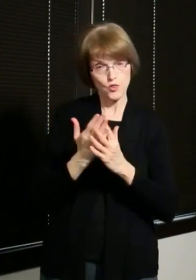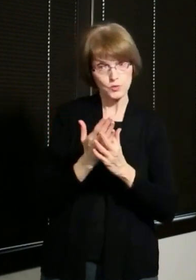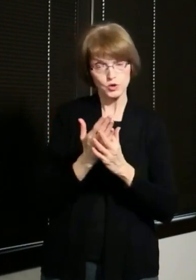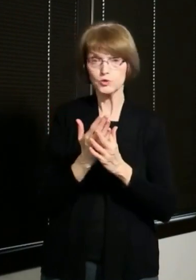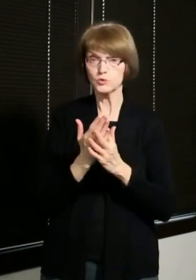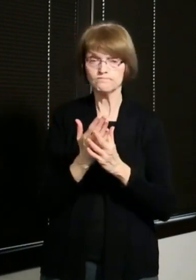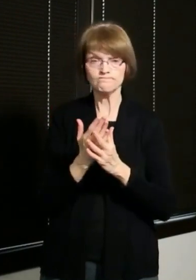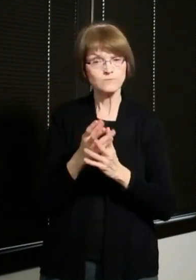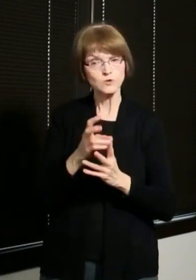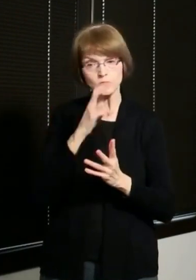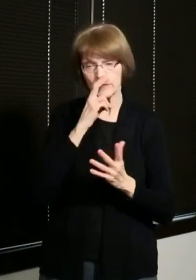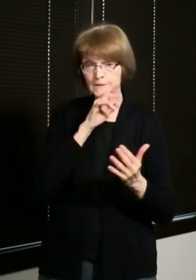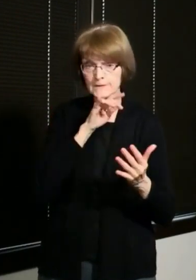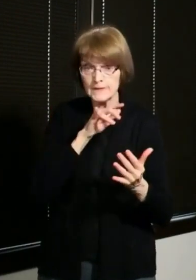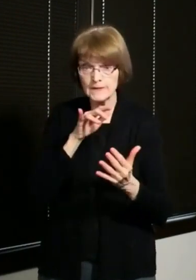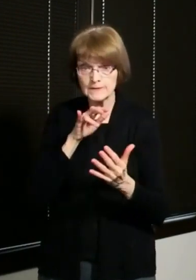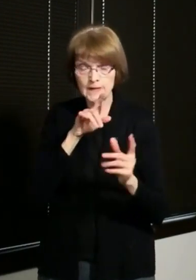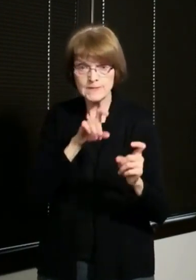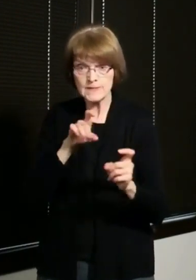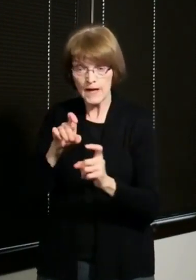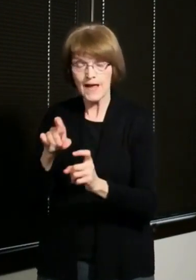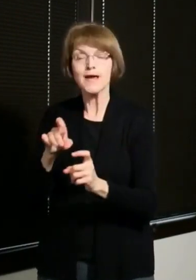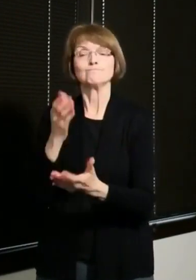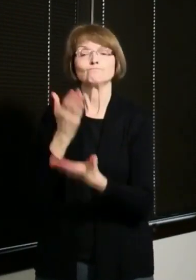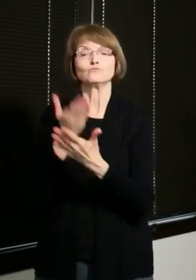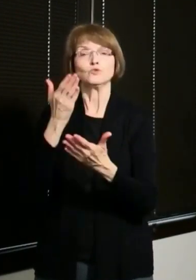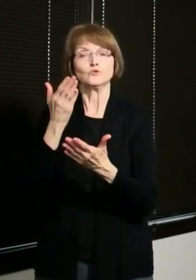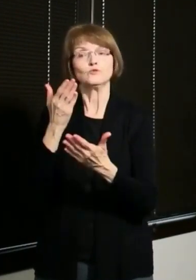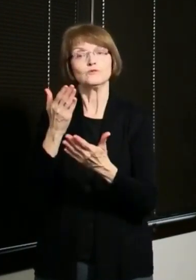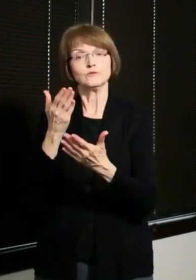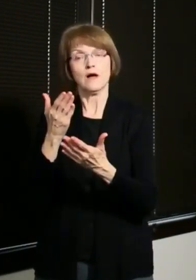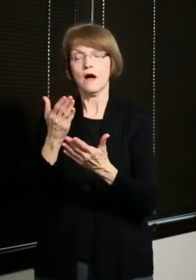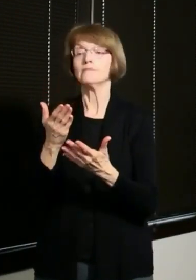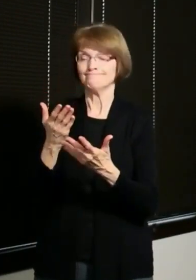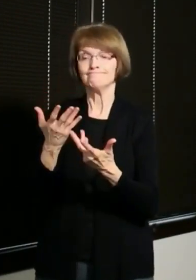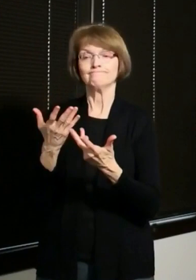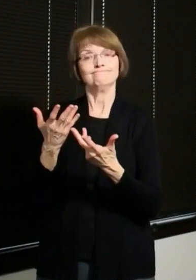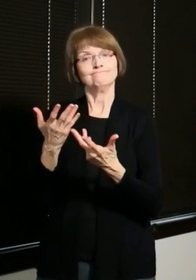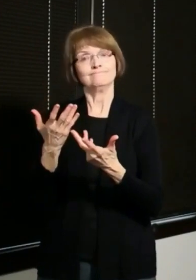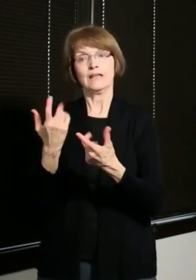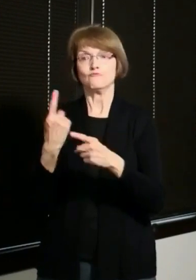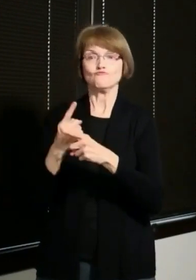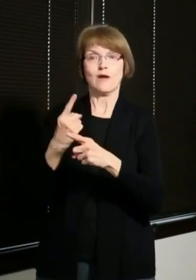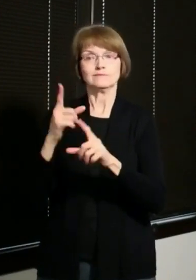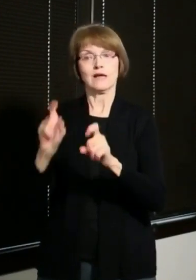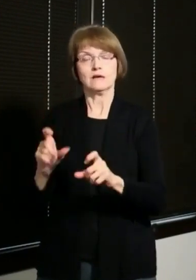validation so that we can show that the test is actually telling us what we want to know.